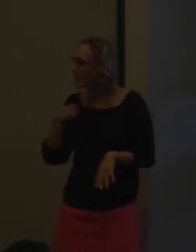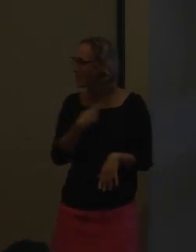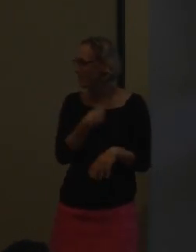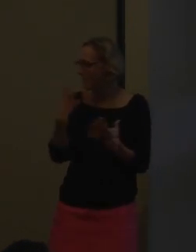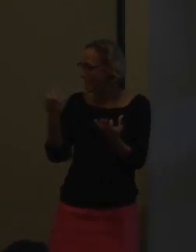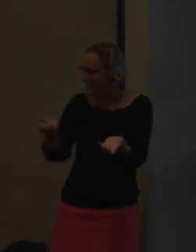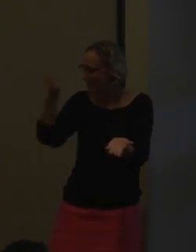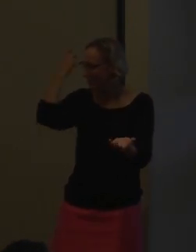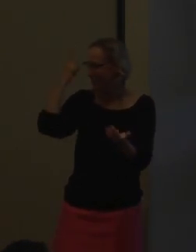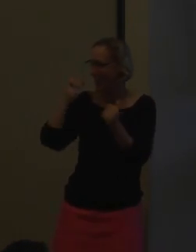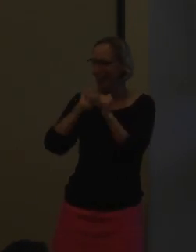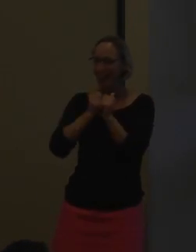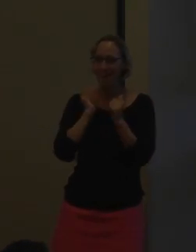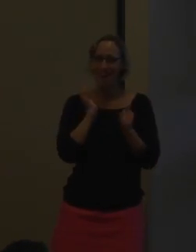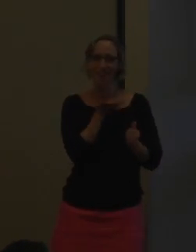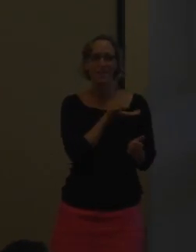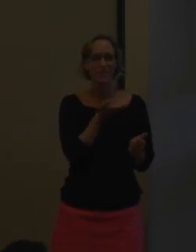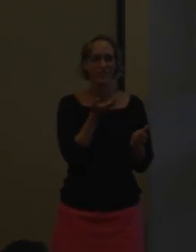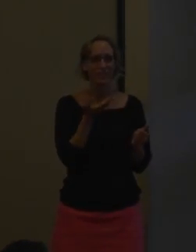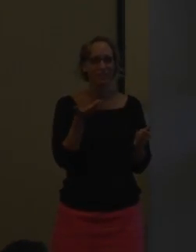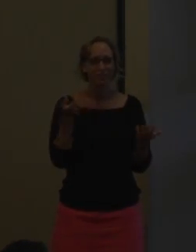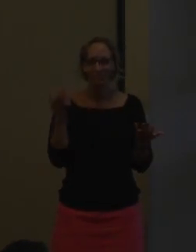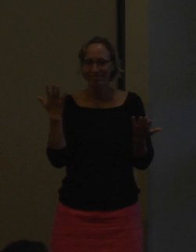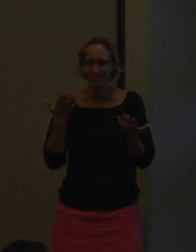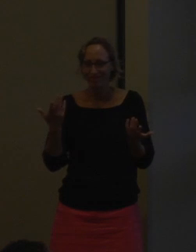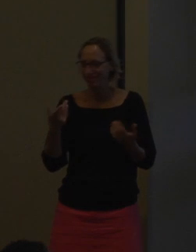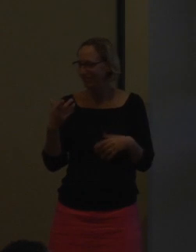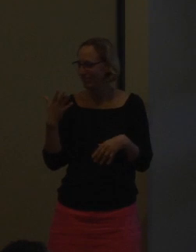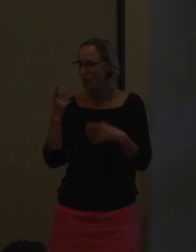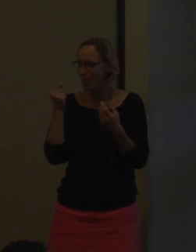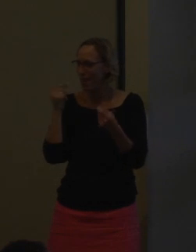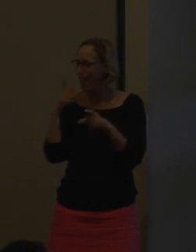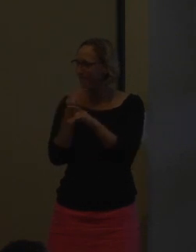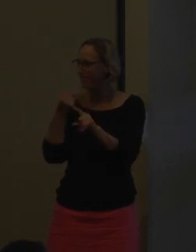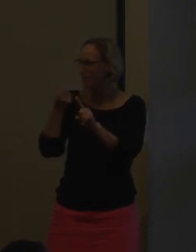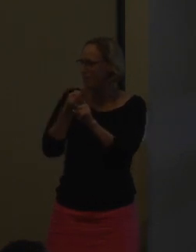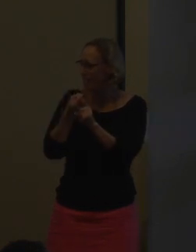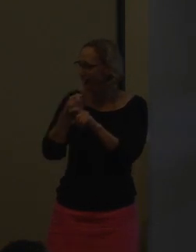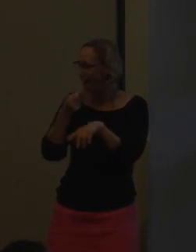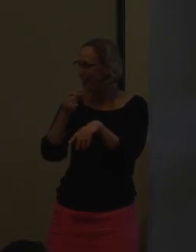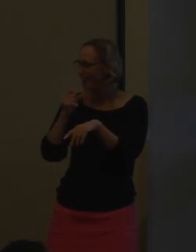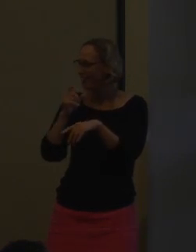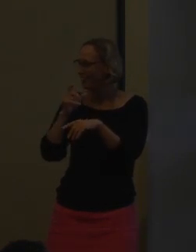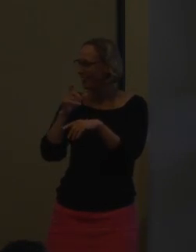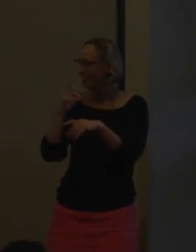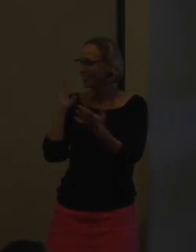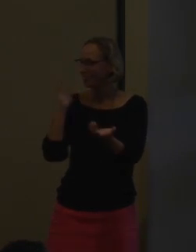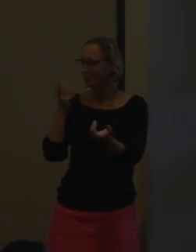our focus is we want to understand how, what kind of impacts.